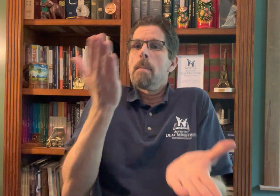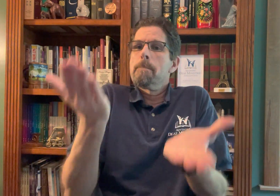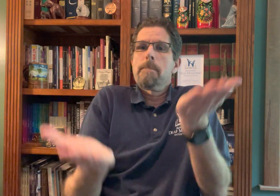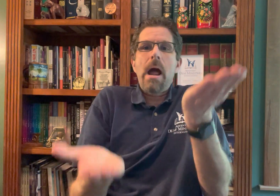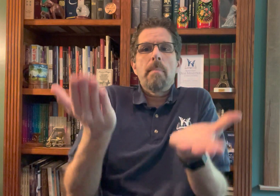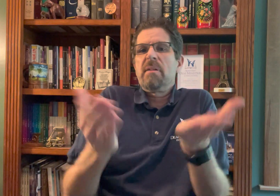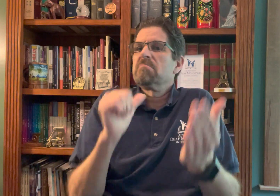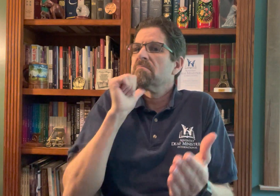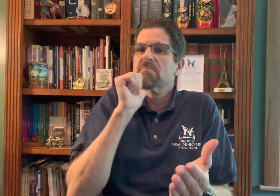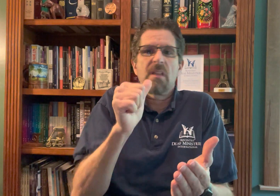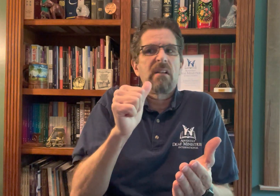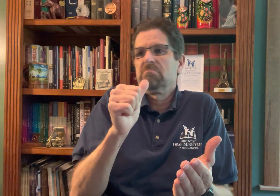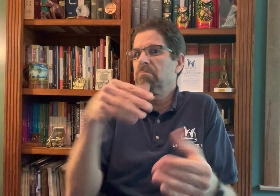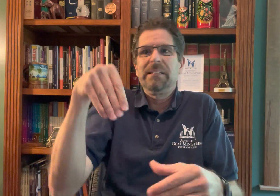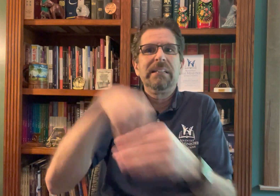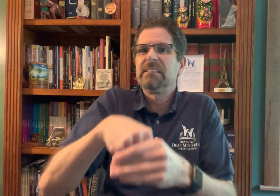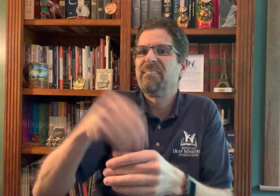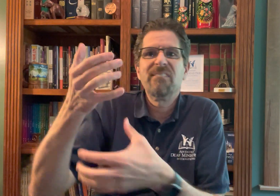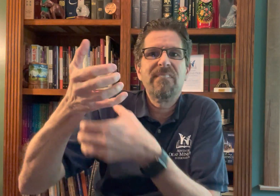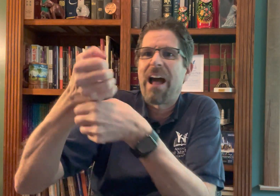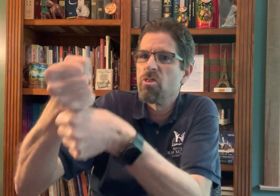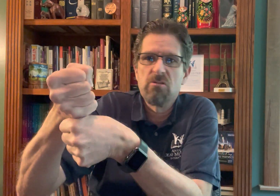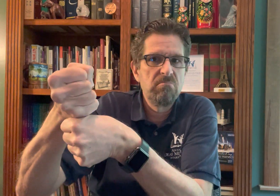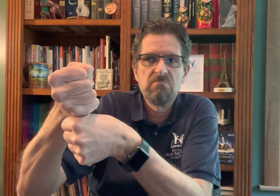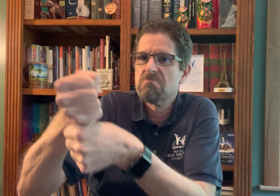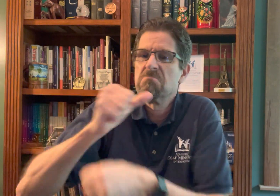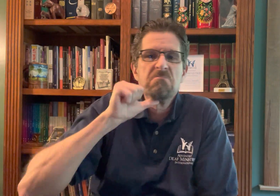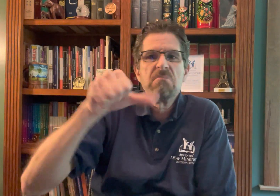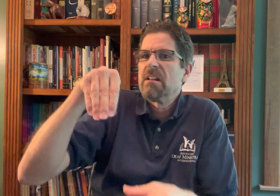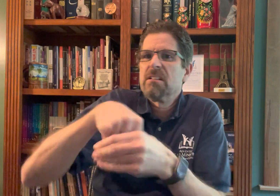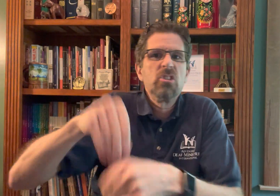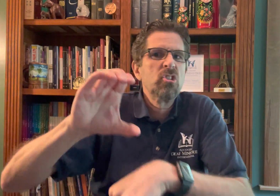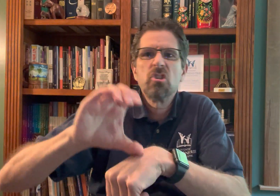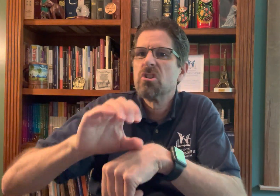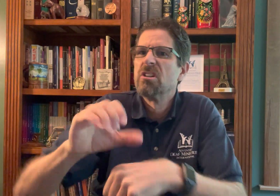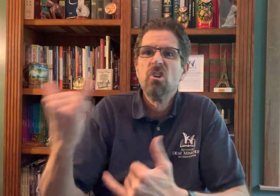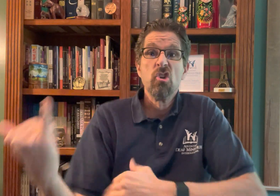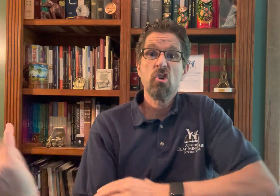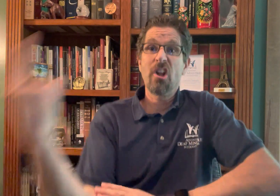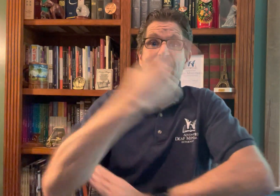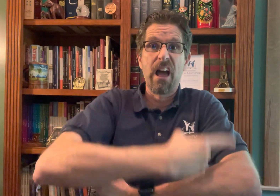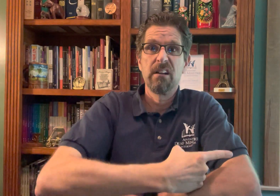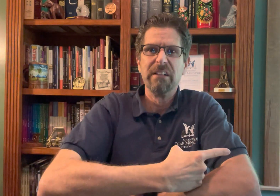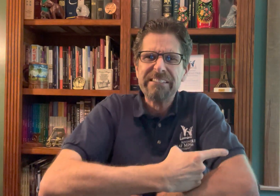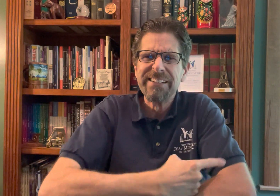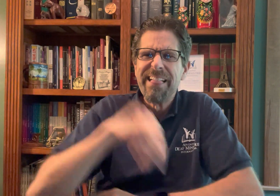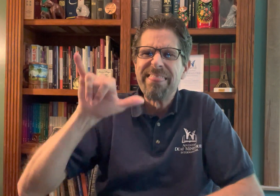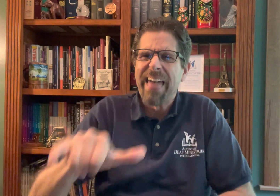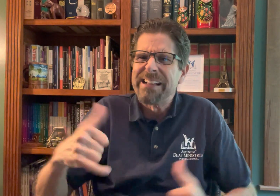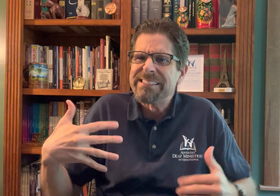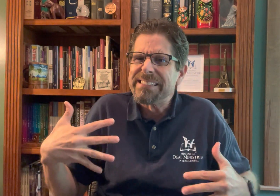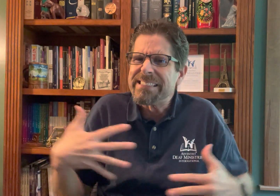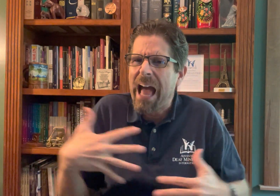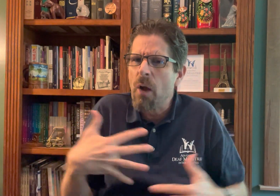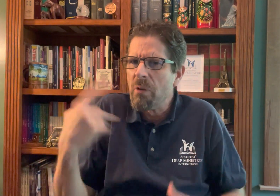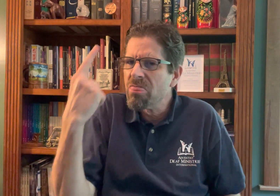and providing an interpreter, he would not